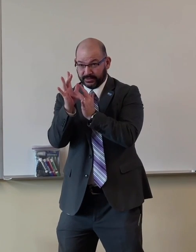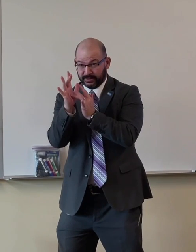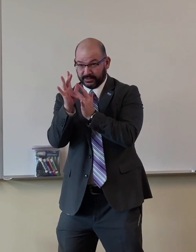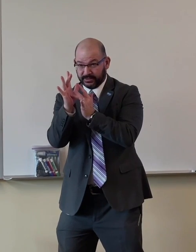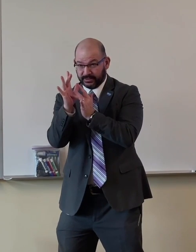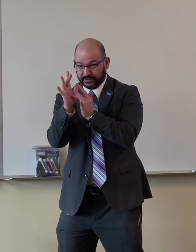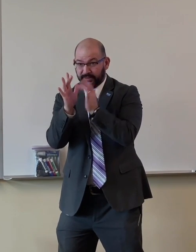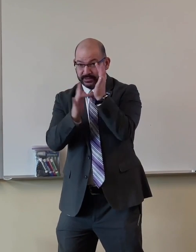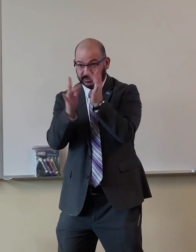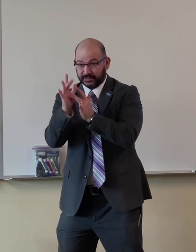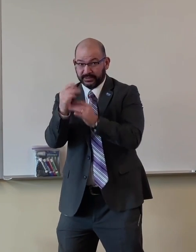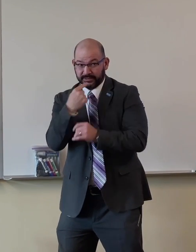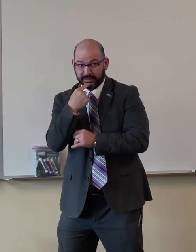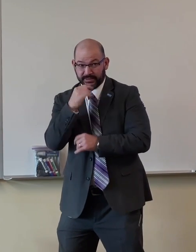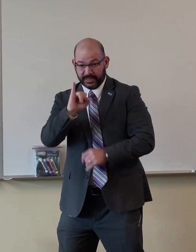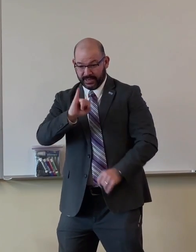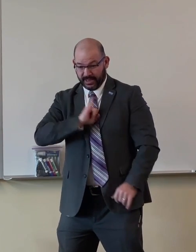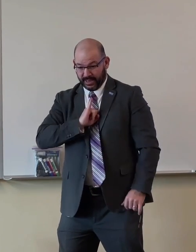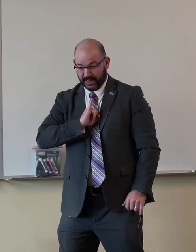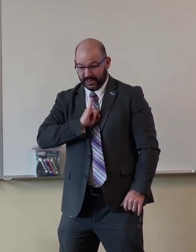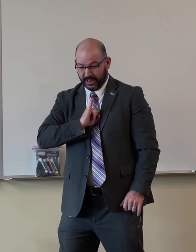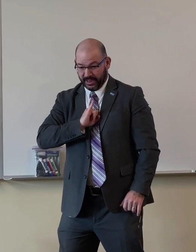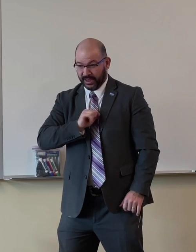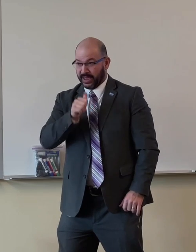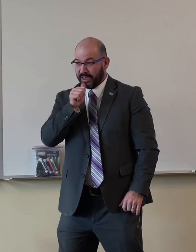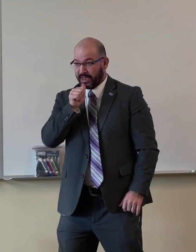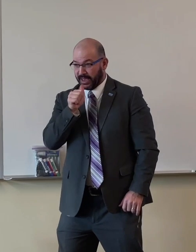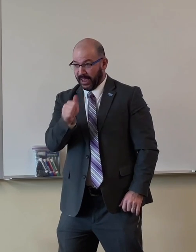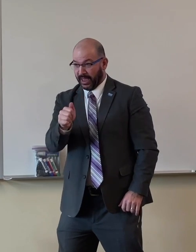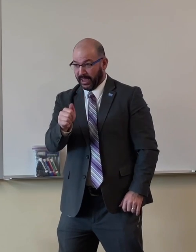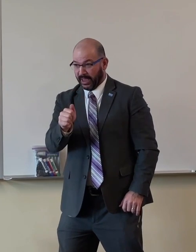Jesus, oh, it says, I am